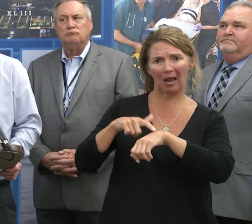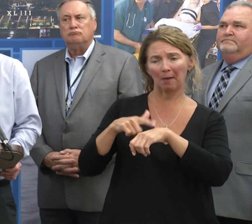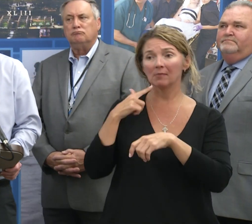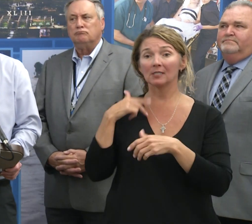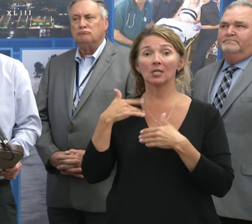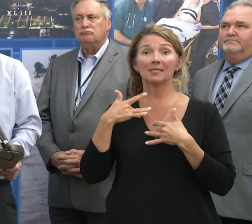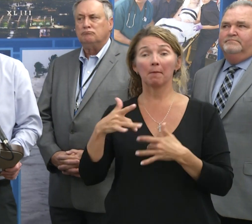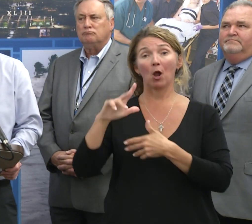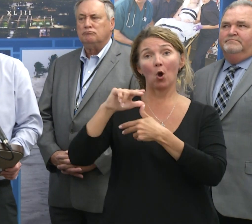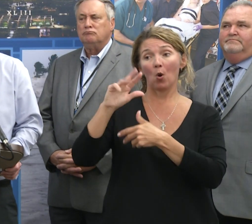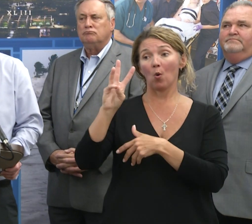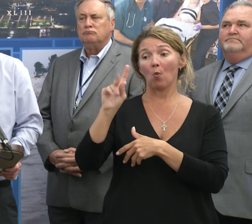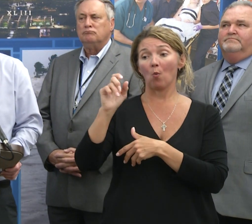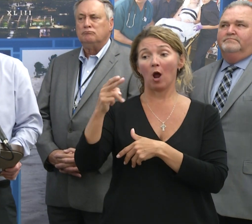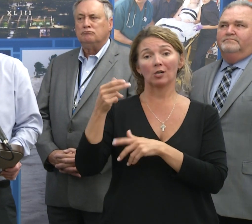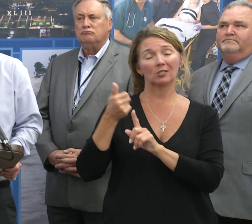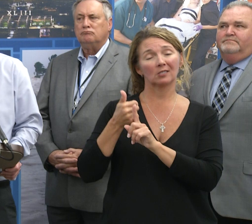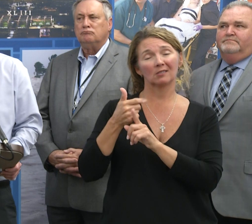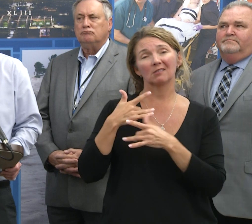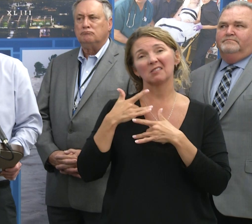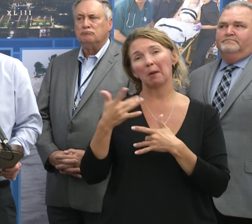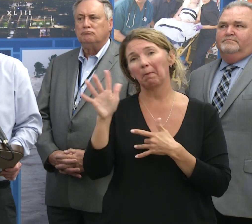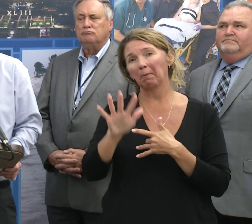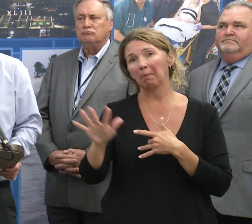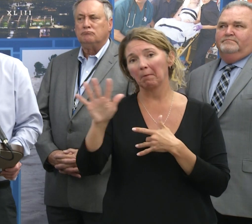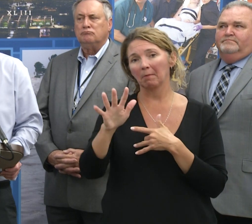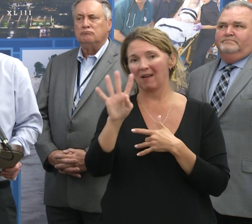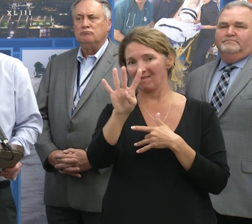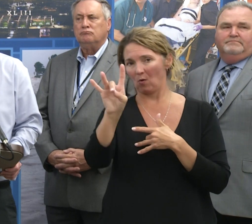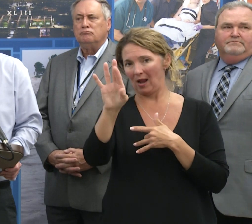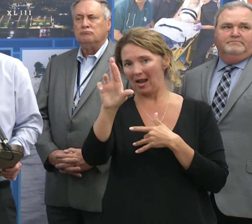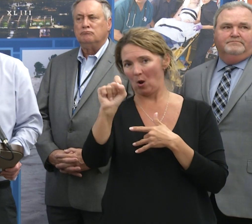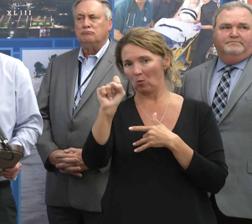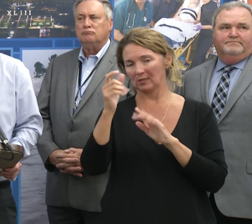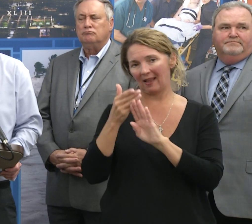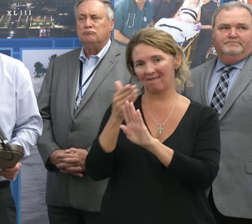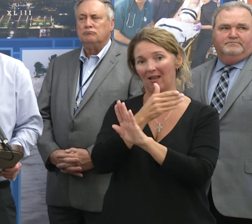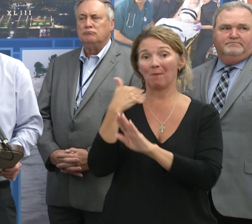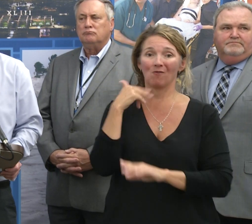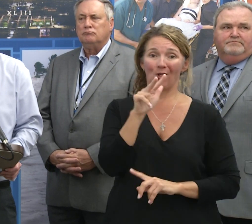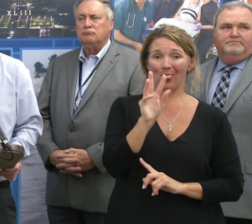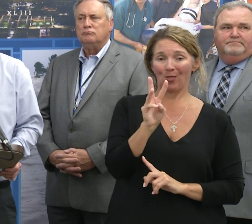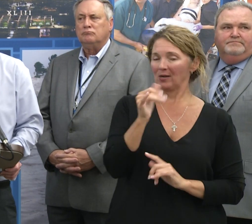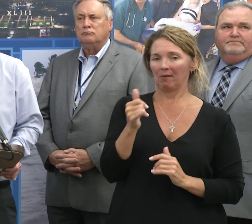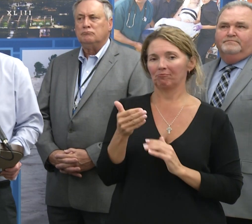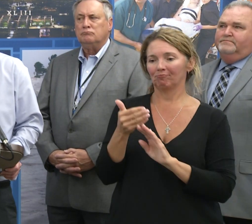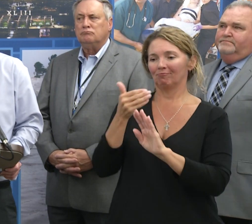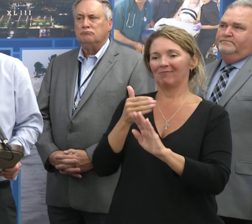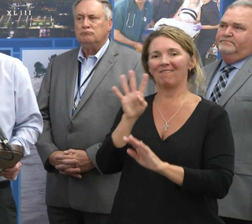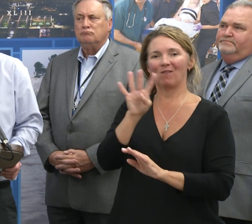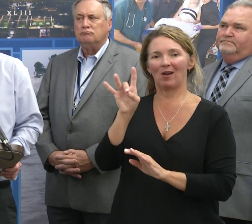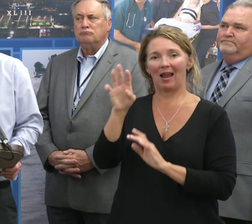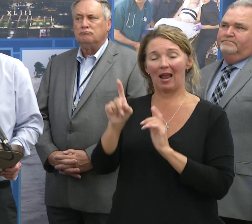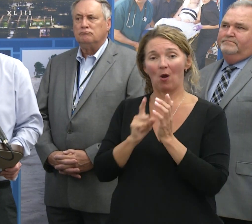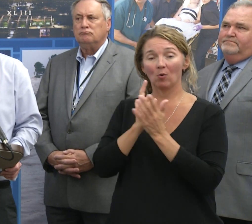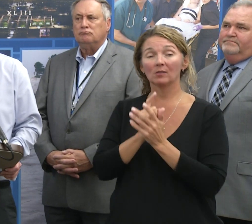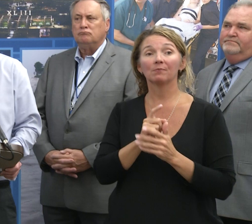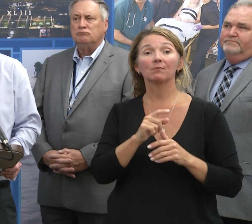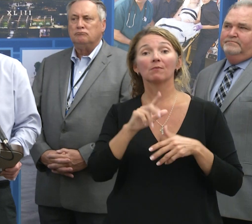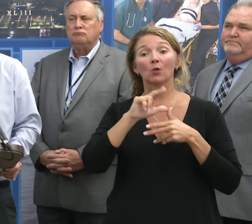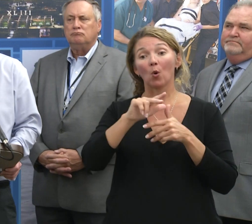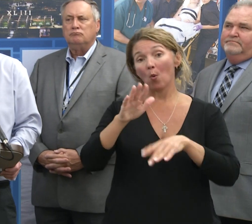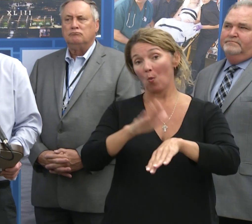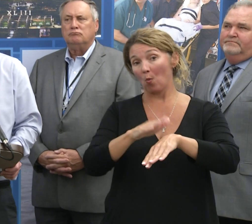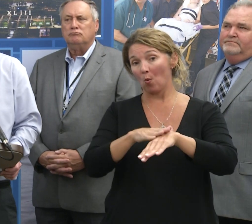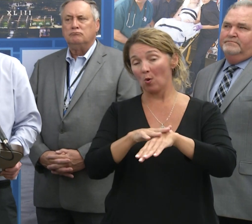Typically a hurricane watch, we're going to be providing that anywhere up to about 48 hours in advance where it used to be 36 hours. And hurricane warnings used to be about